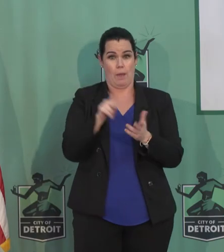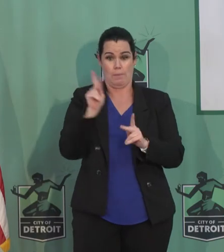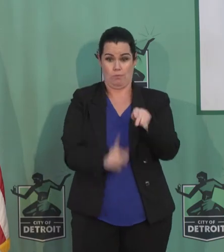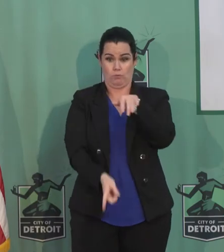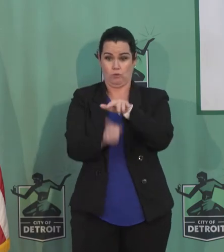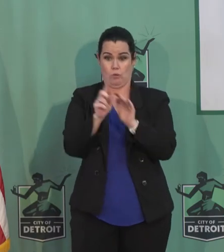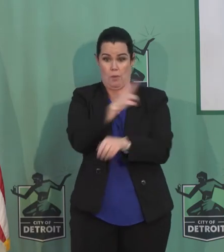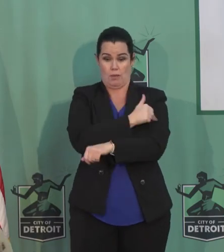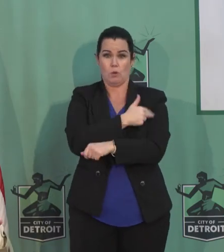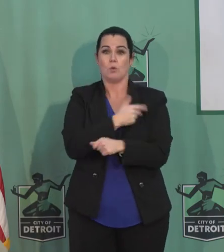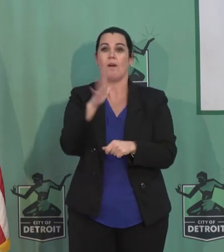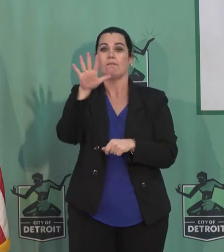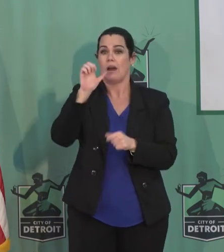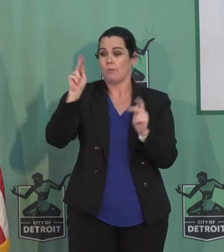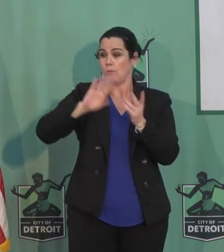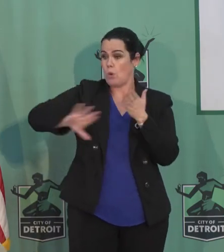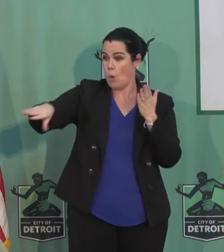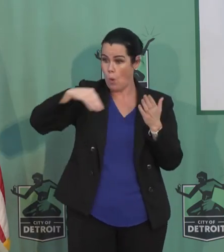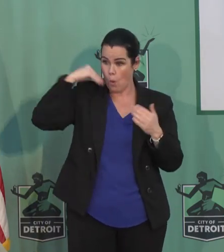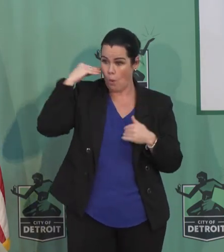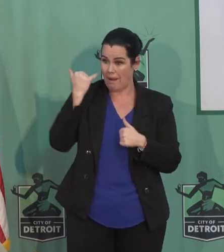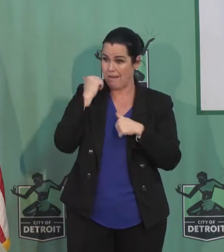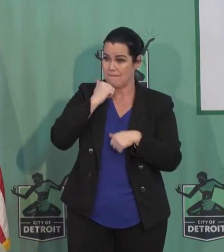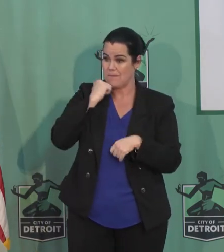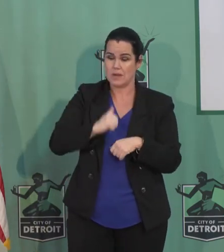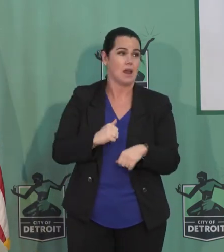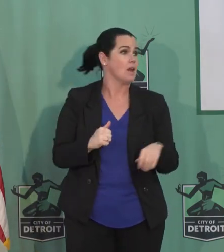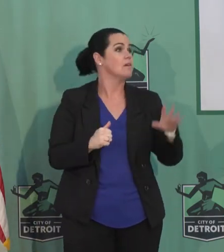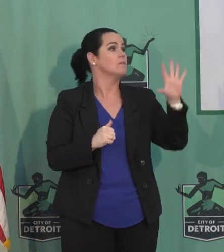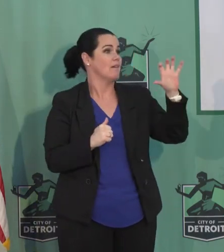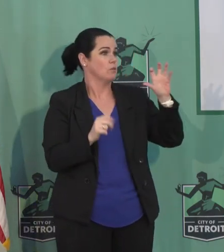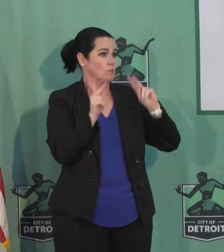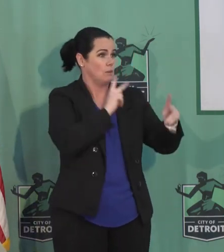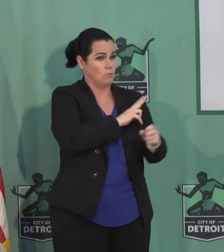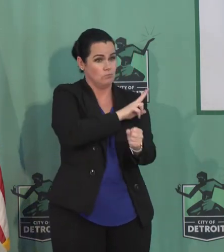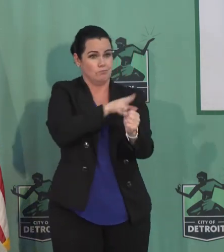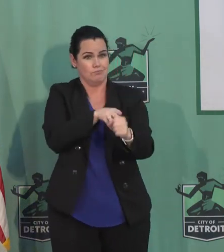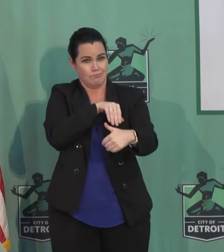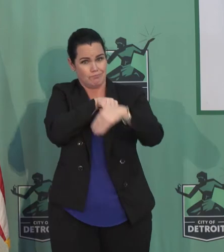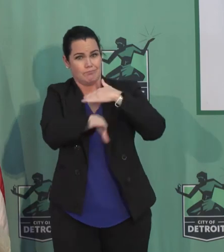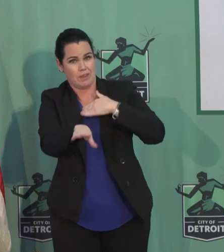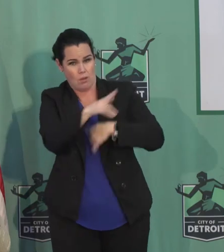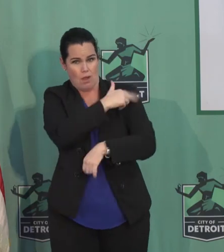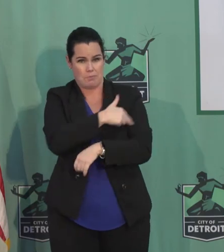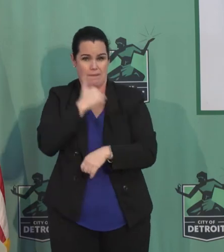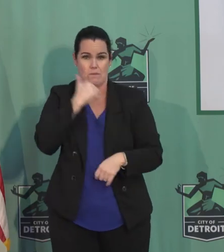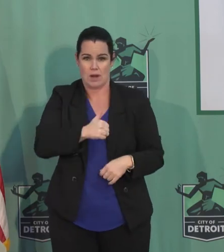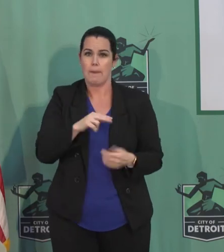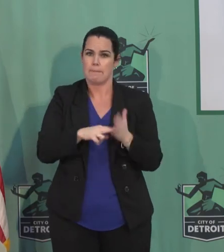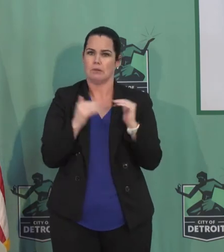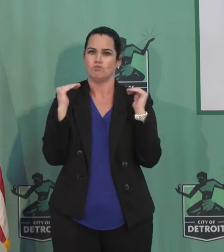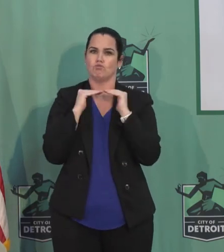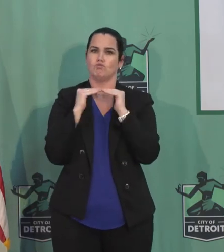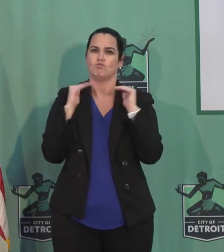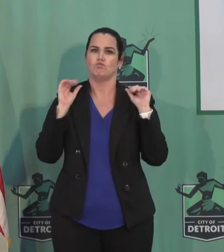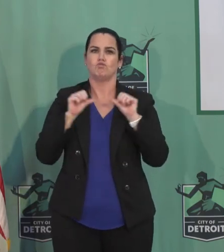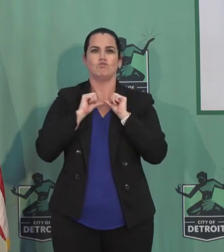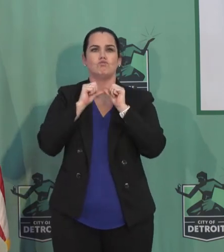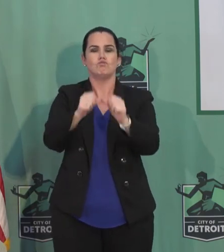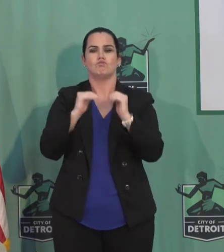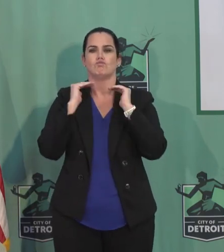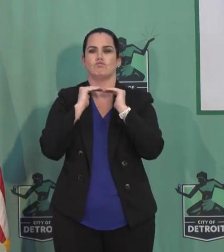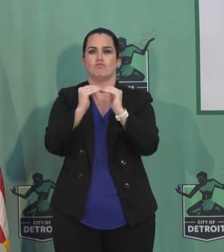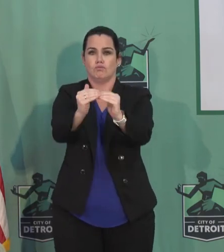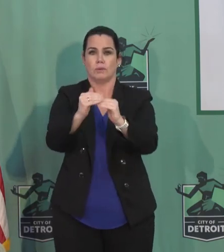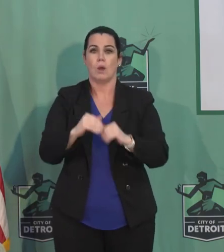discharged every day. If you had that, you'd have the same number of beds and the same amount of staffing. When more people get admitted than are